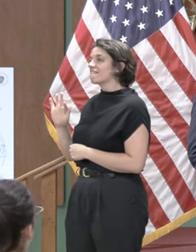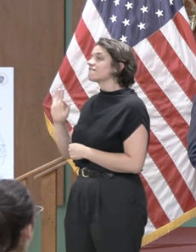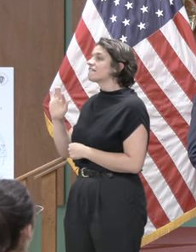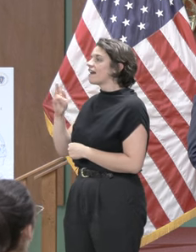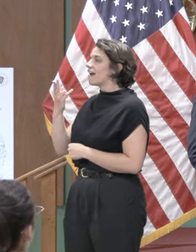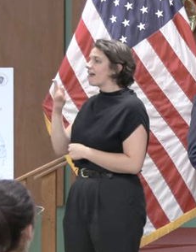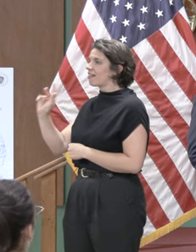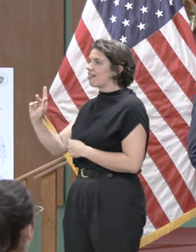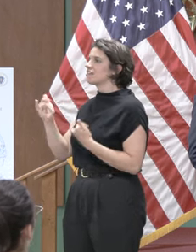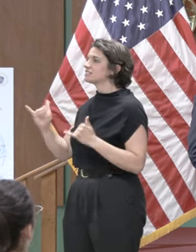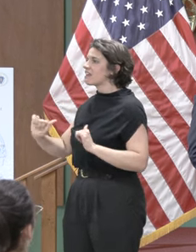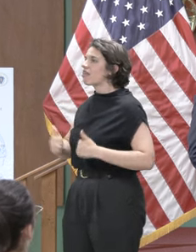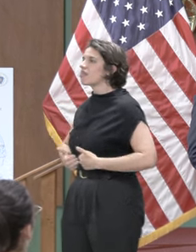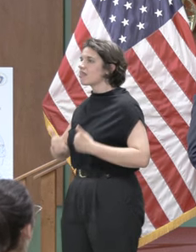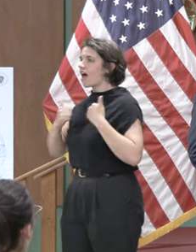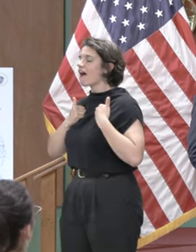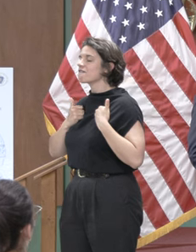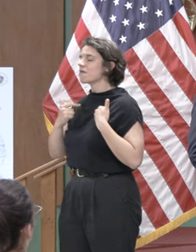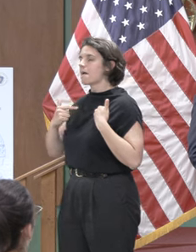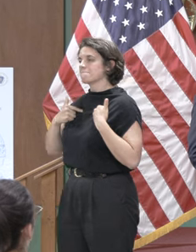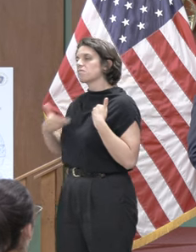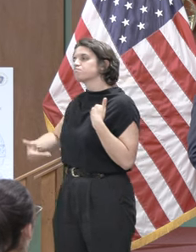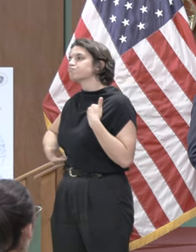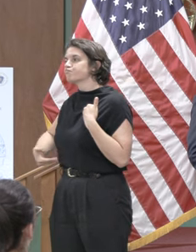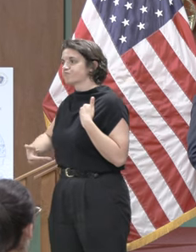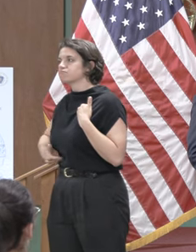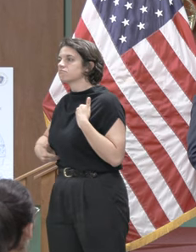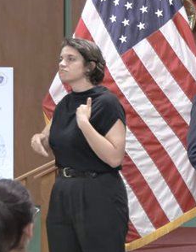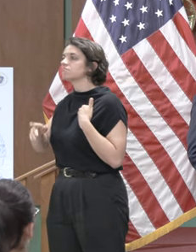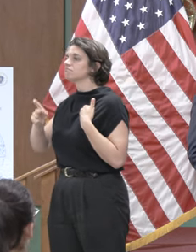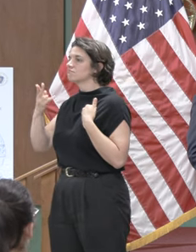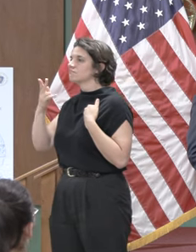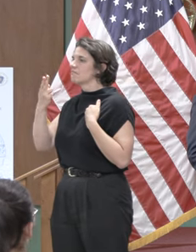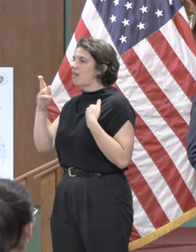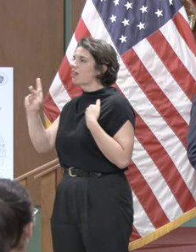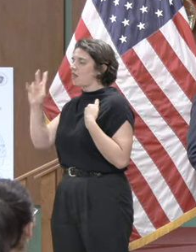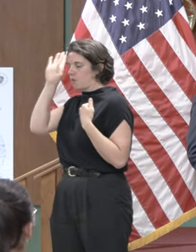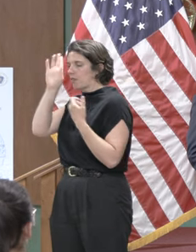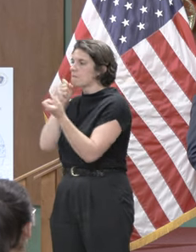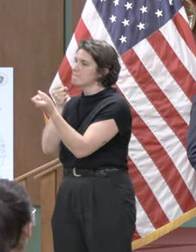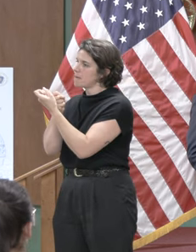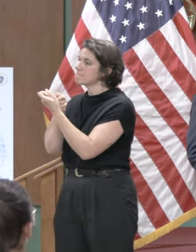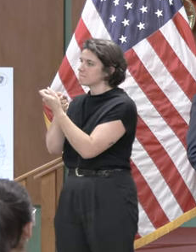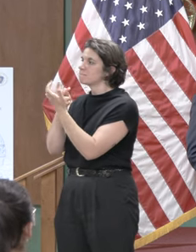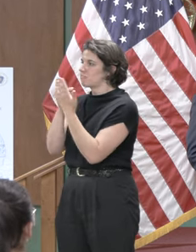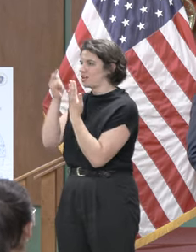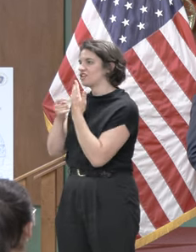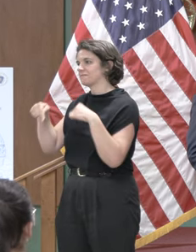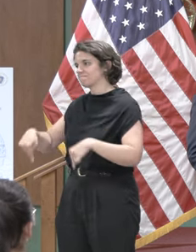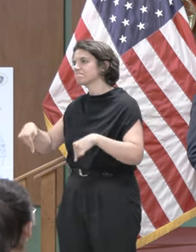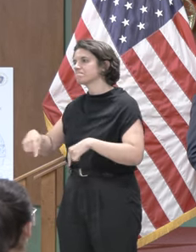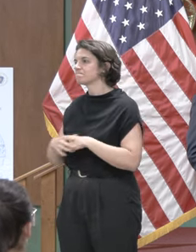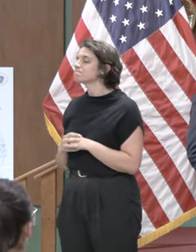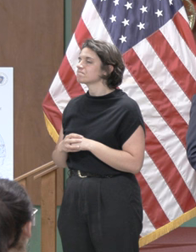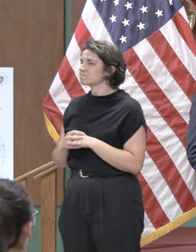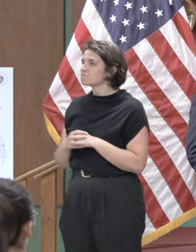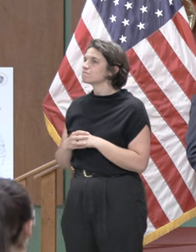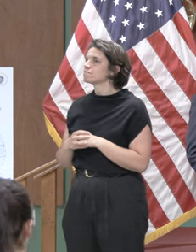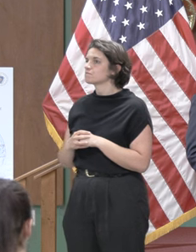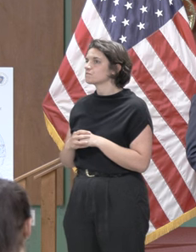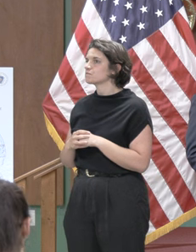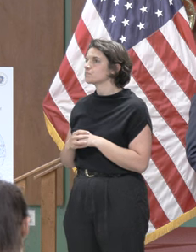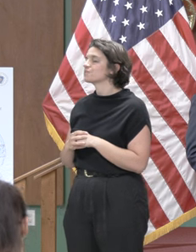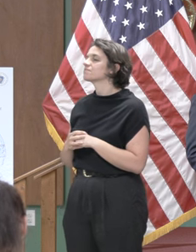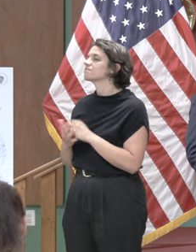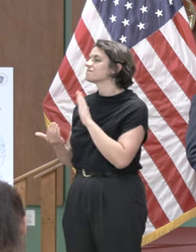seeing what we have planned that she would be fully behind this project and approve of it again i thank